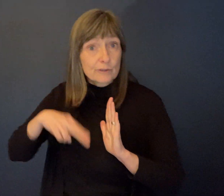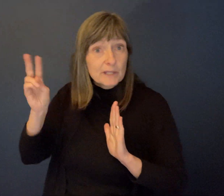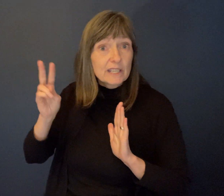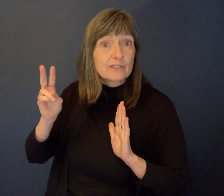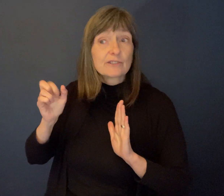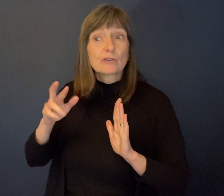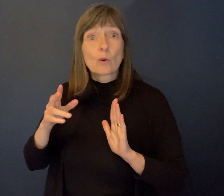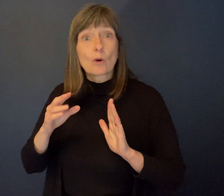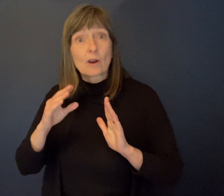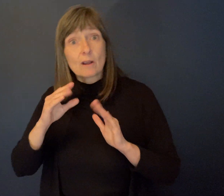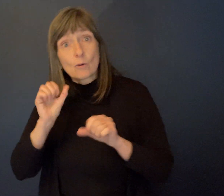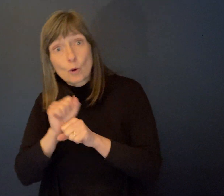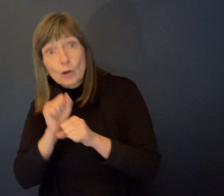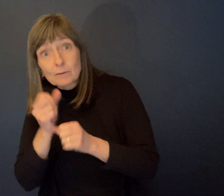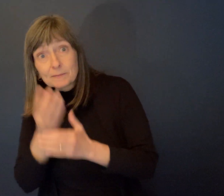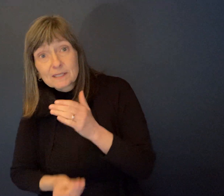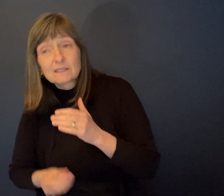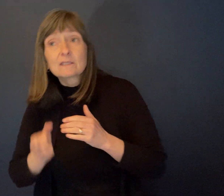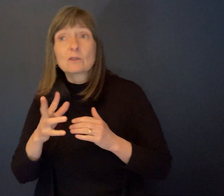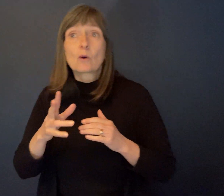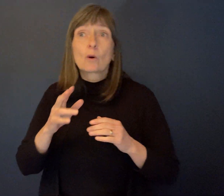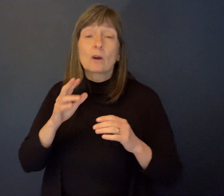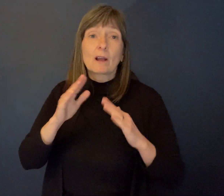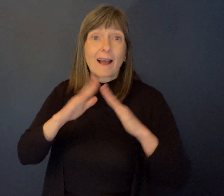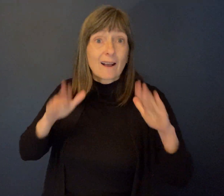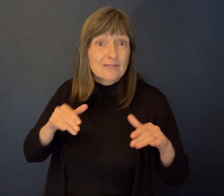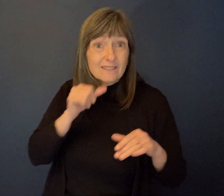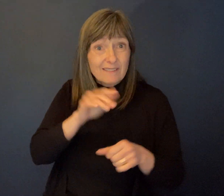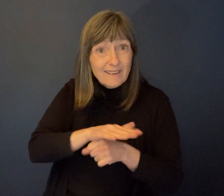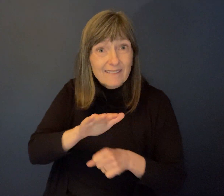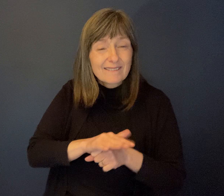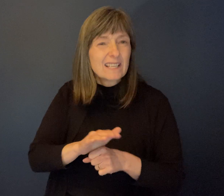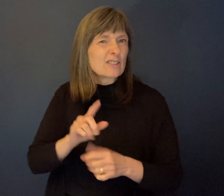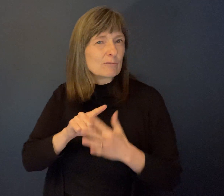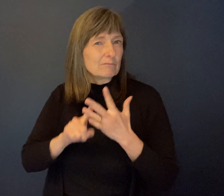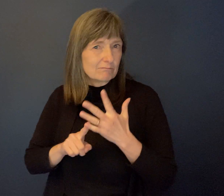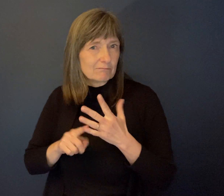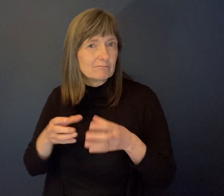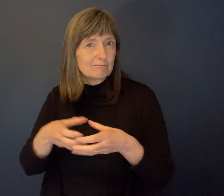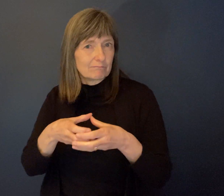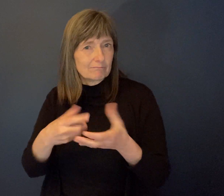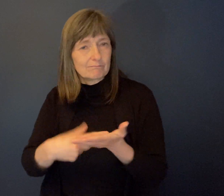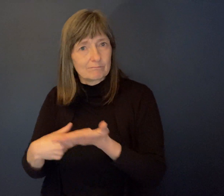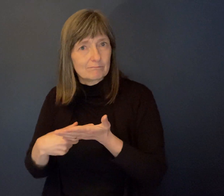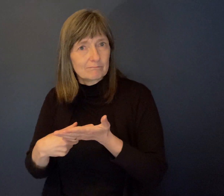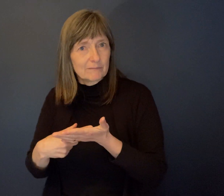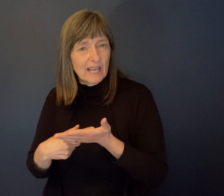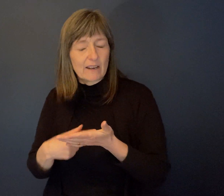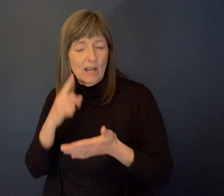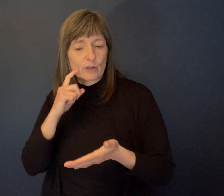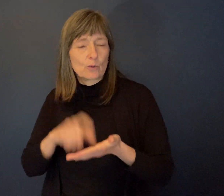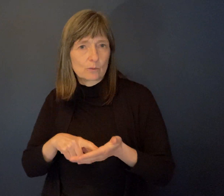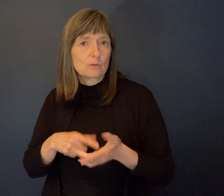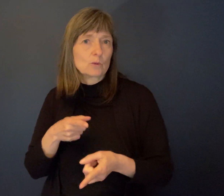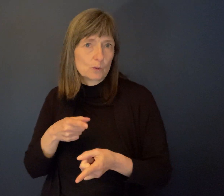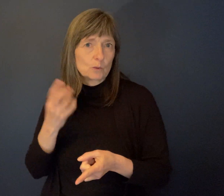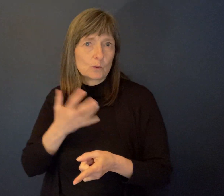or whatever it is. So that's the one that kind of stands out for me. But we also, uh, were able to fund a lot of, uh, seminars and